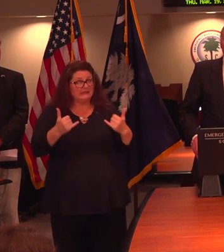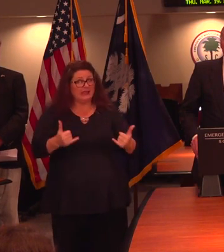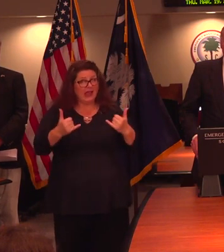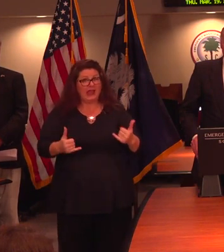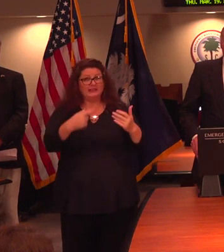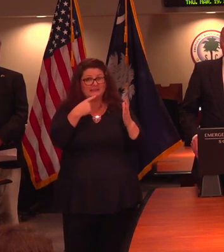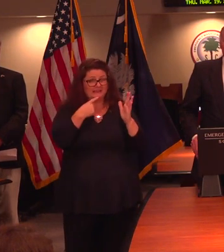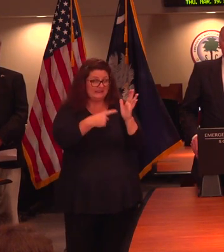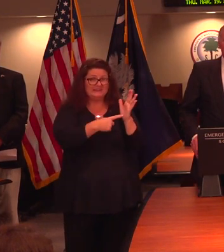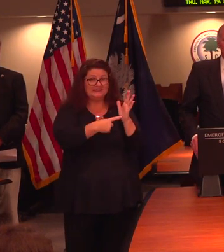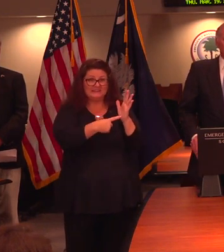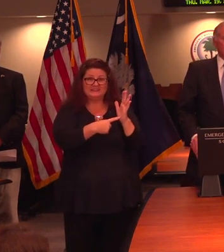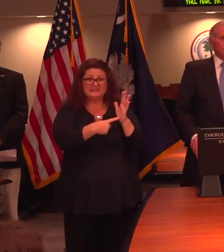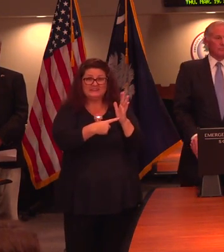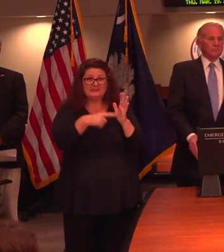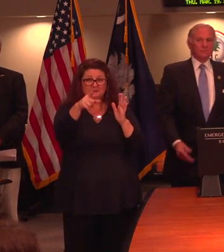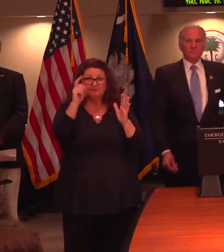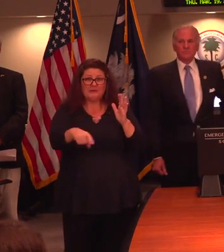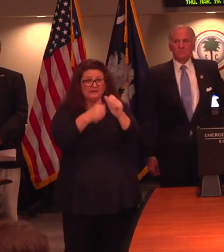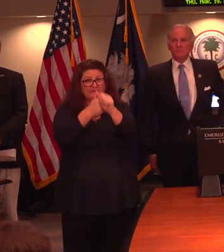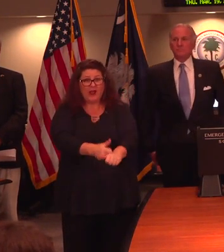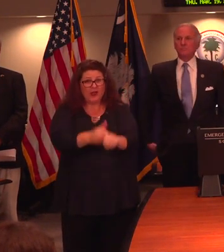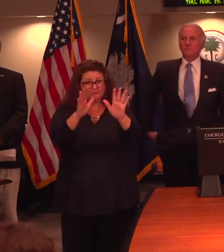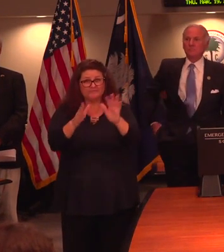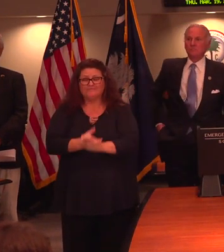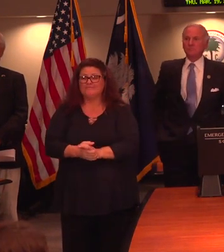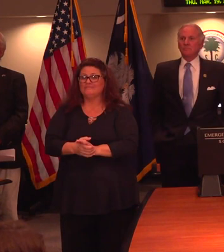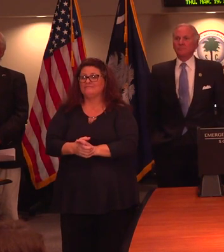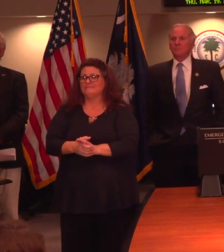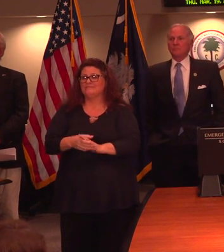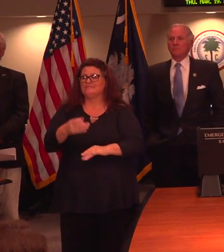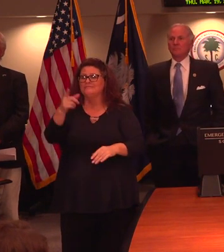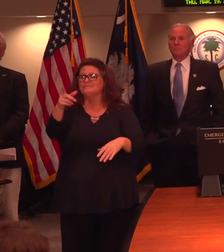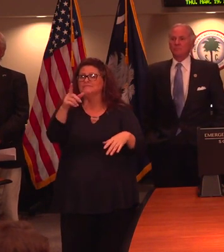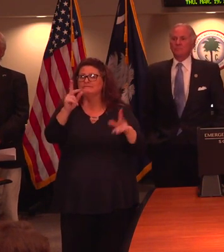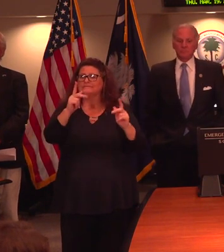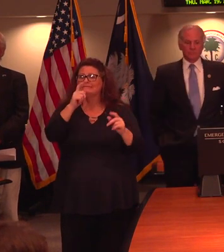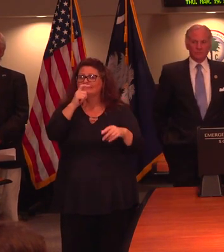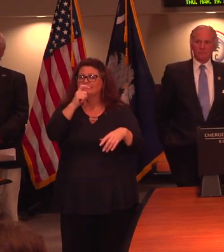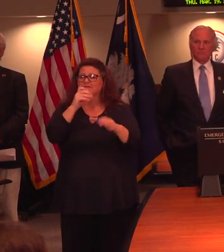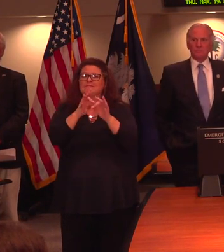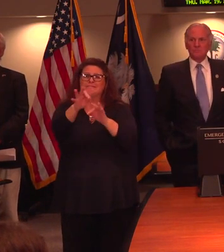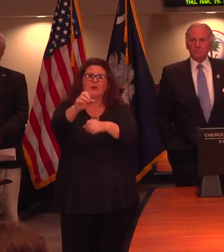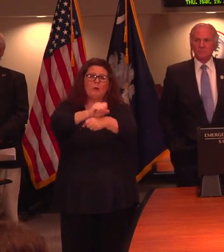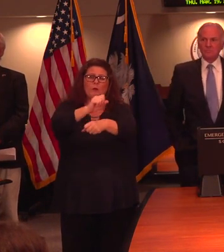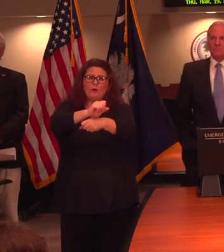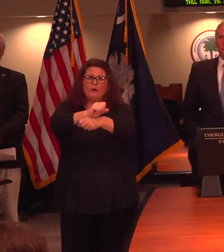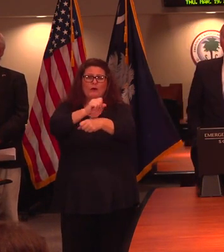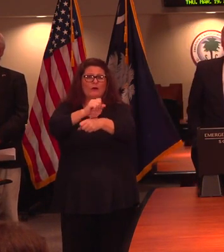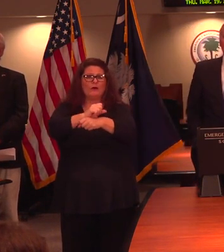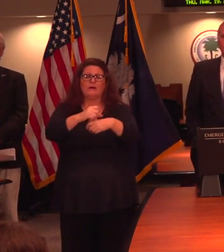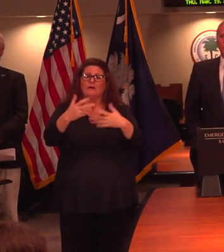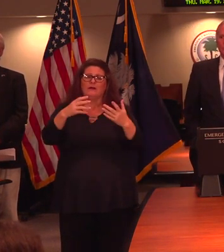expect everyone to comply. Governor, for the folks who are going to be out of work and are receiving SNAP benefits, is there